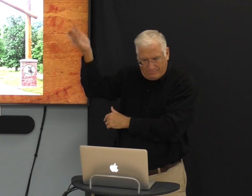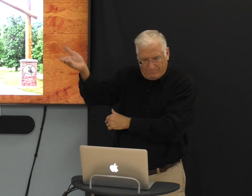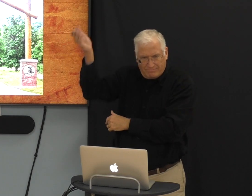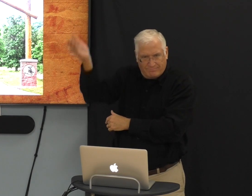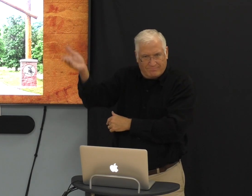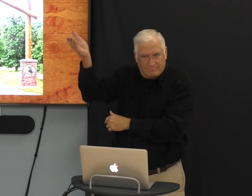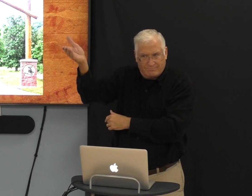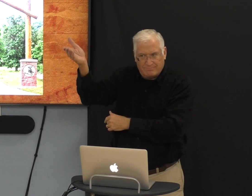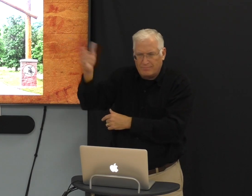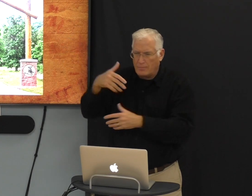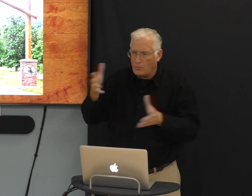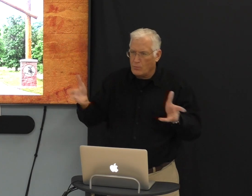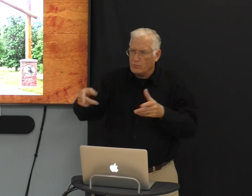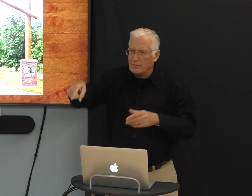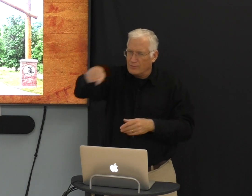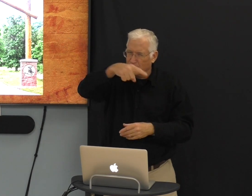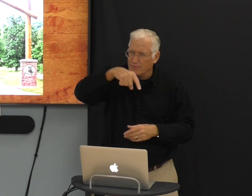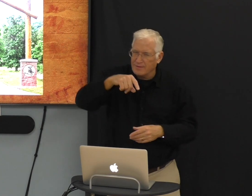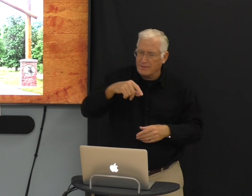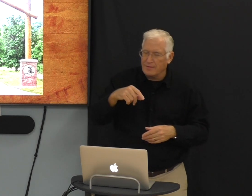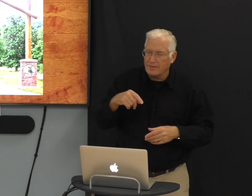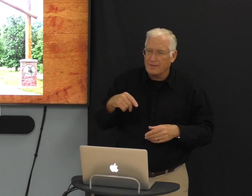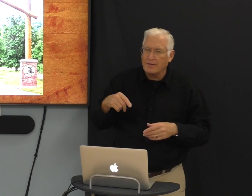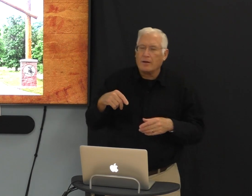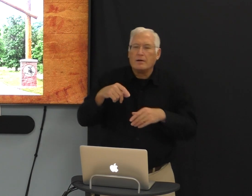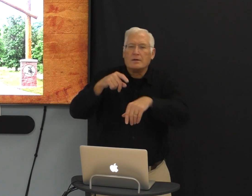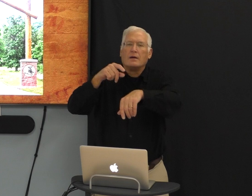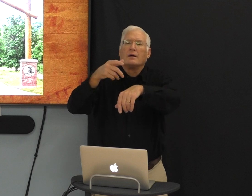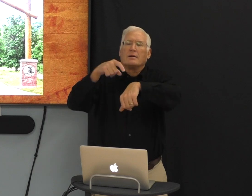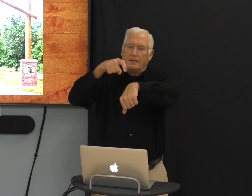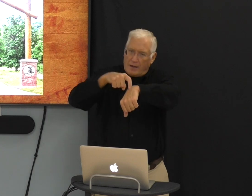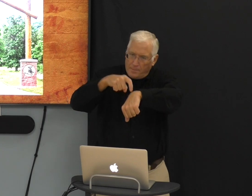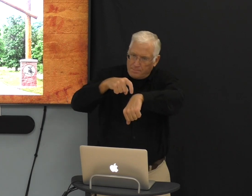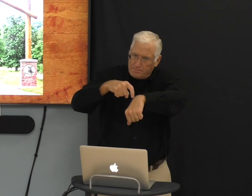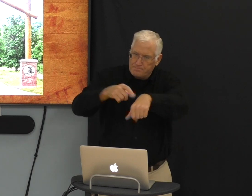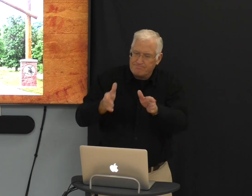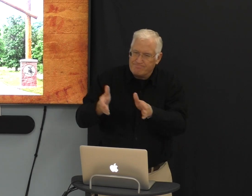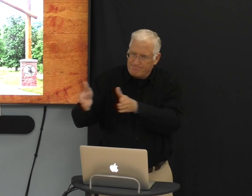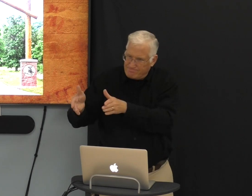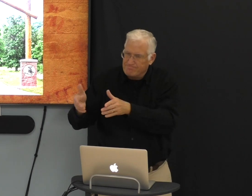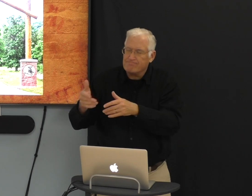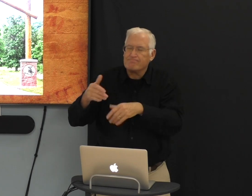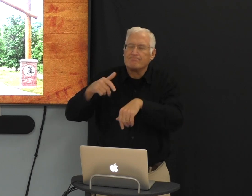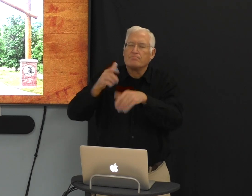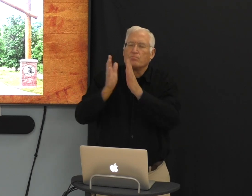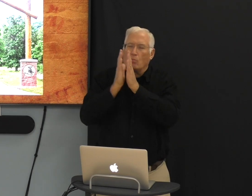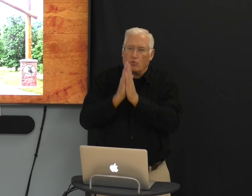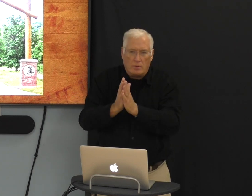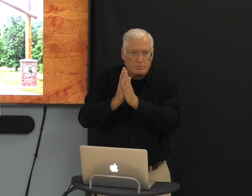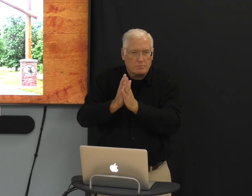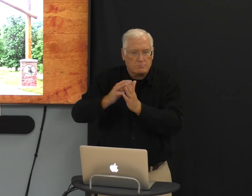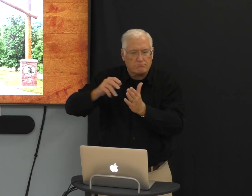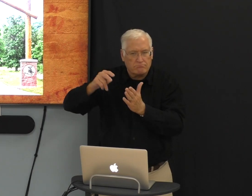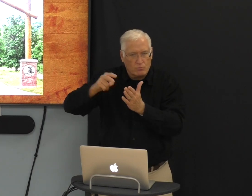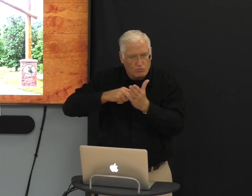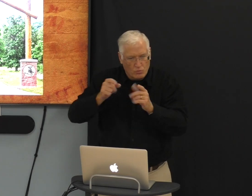It was through Jesus that we get close to God. God, take time, set away time,